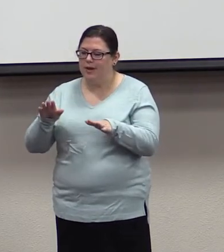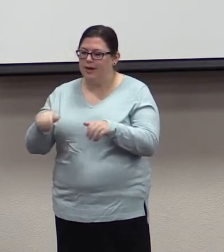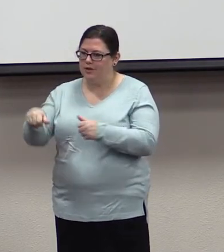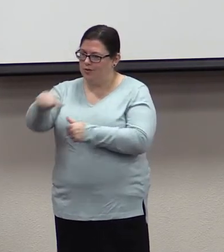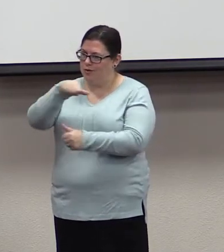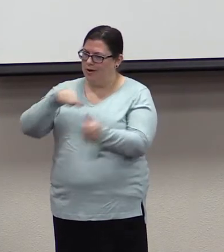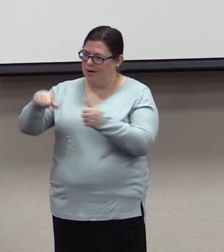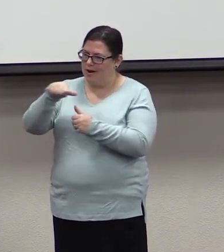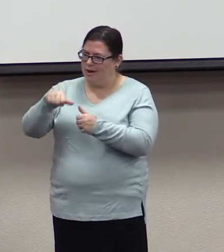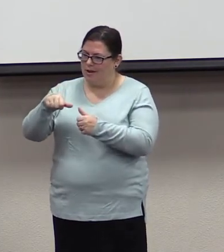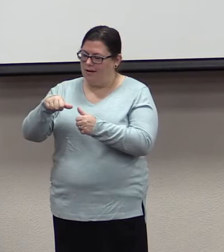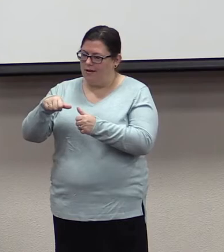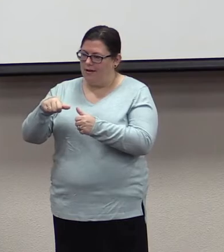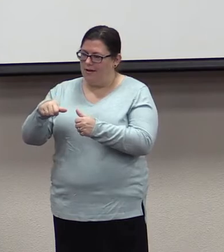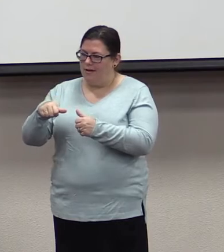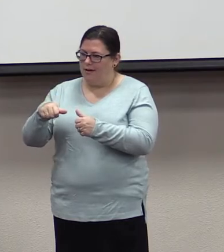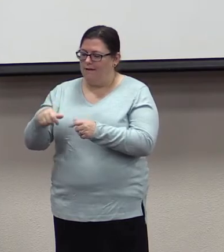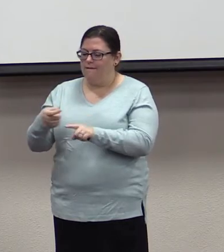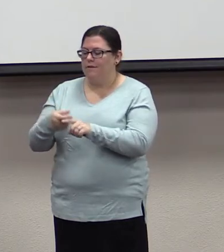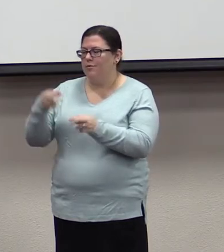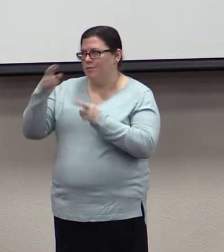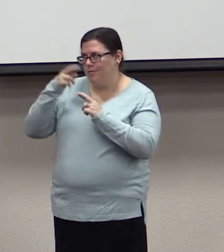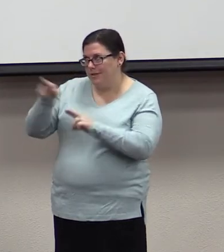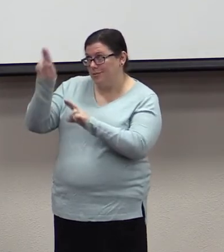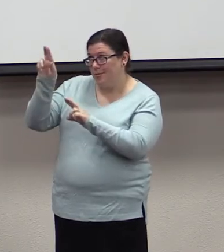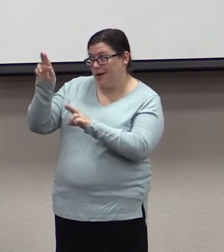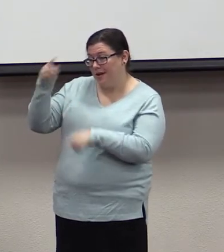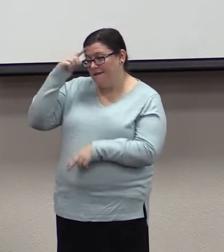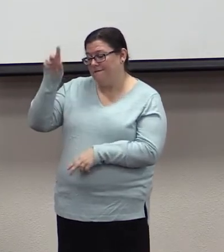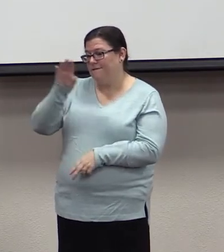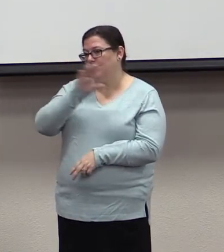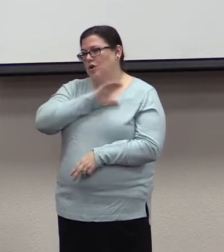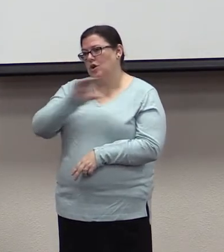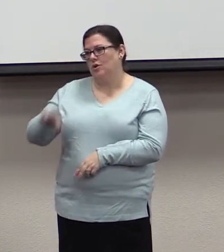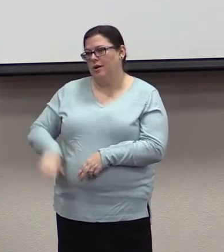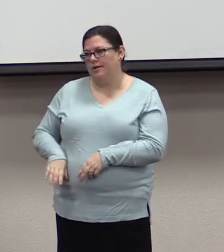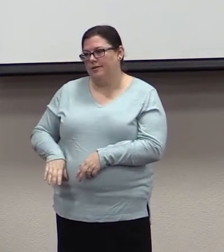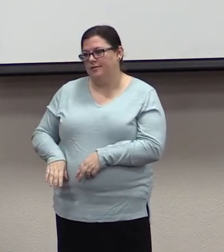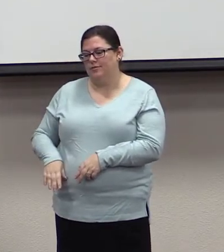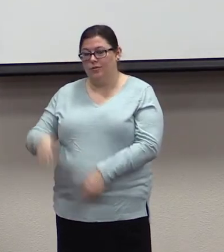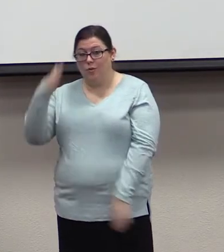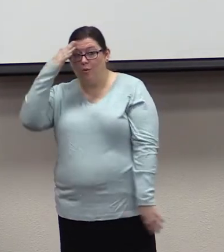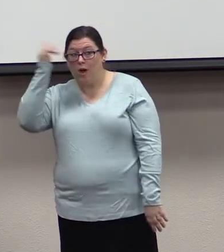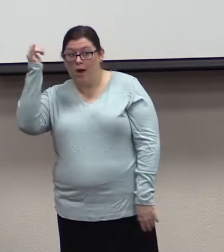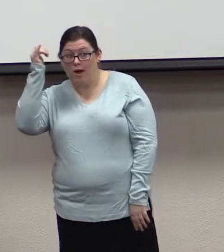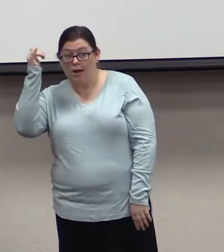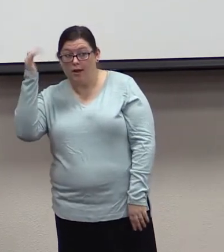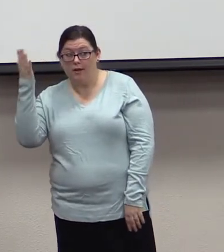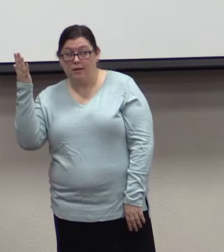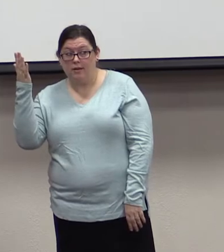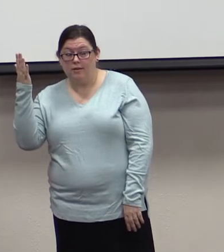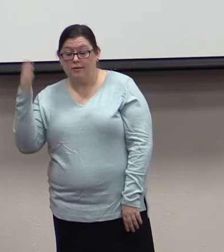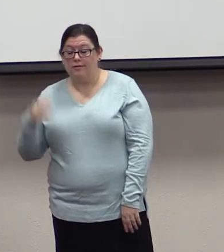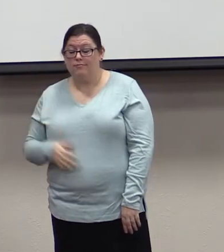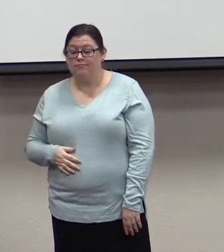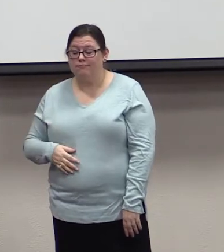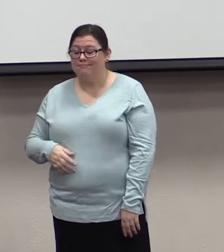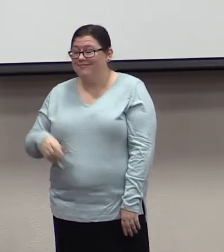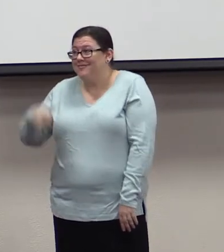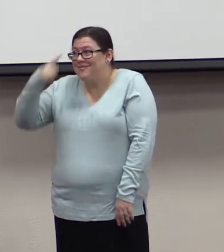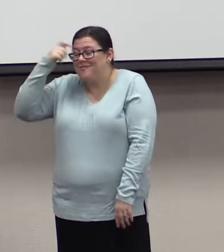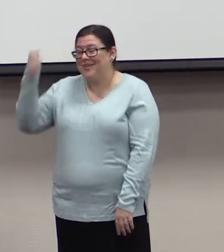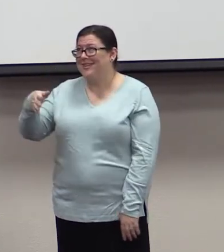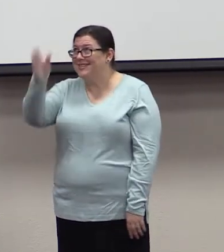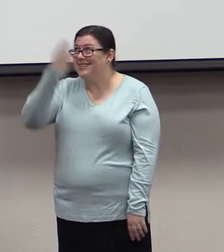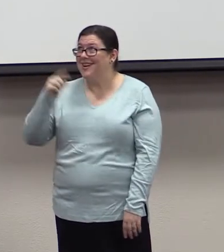Why do we obey? Why do we show respect to others? Because God asked us